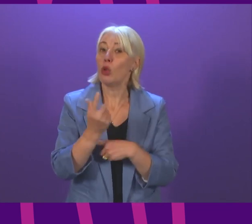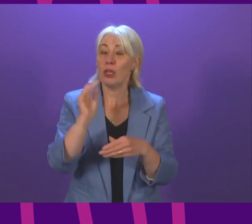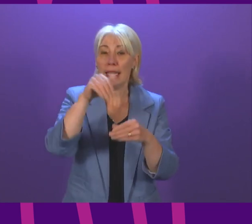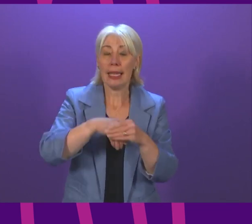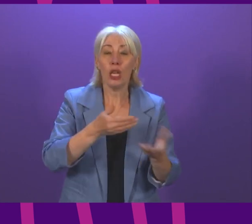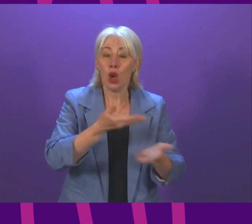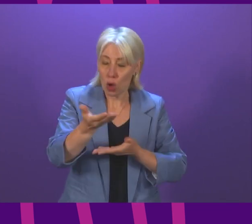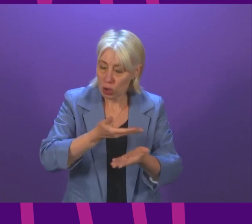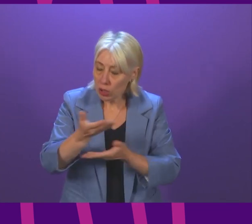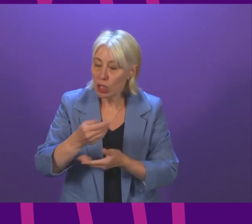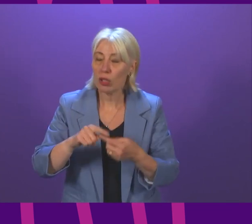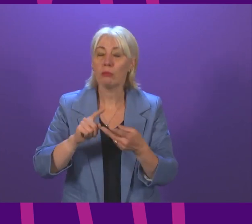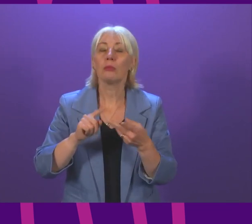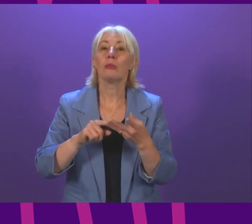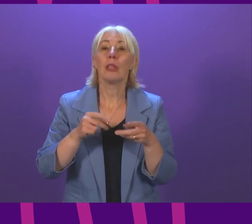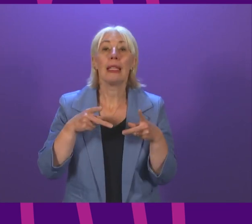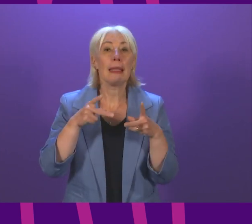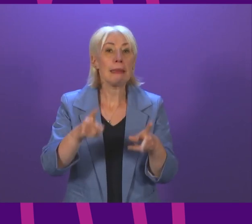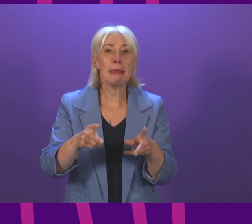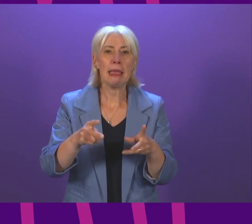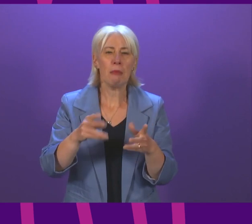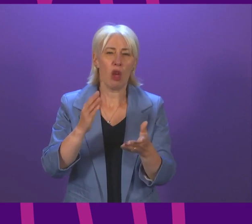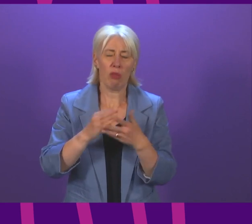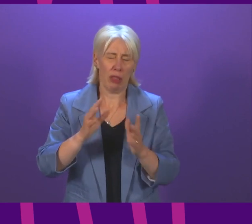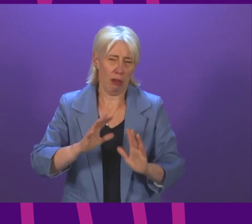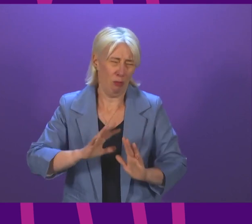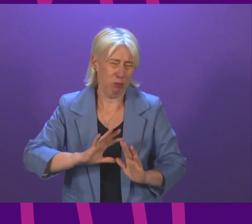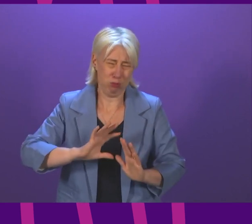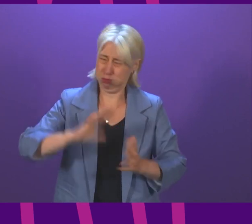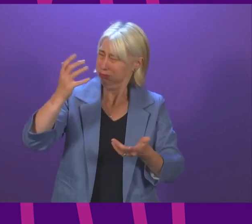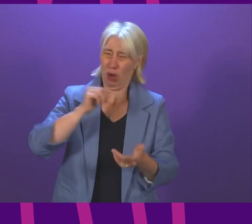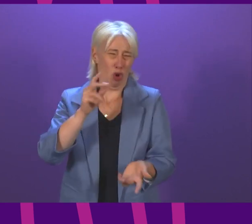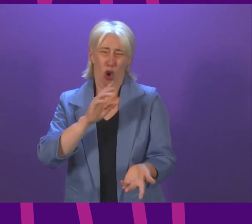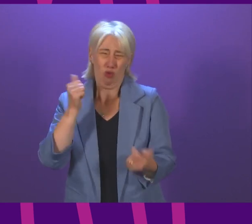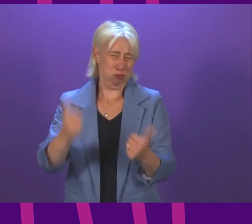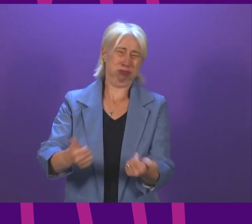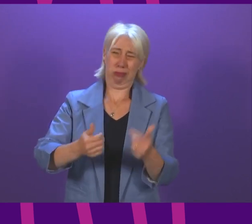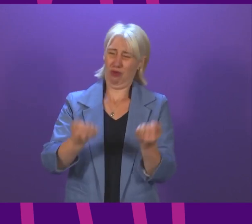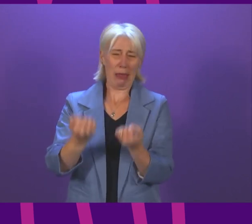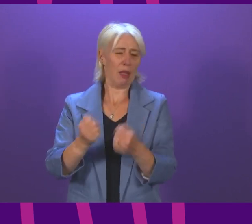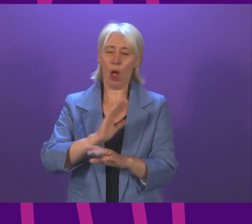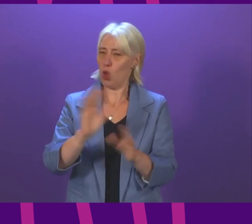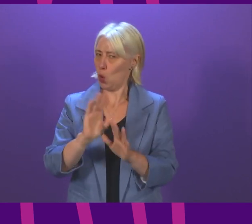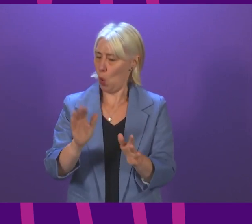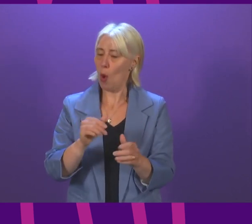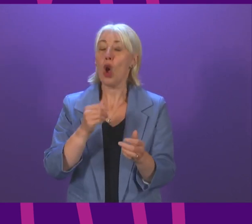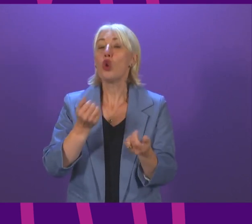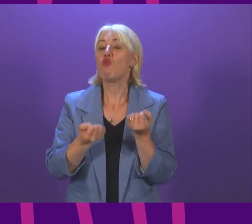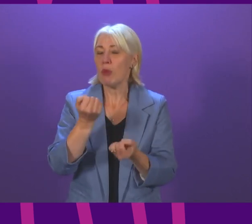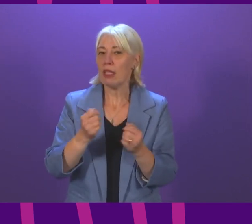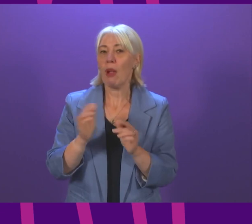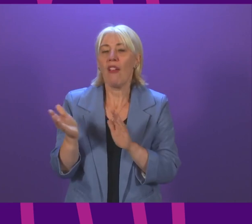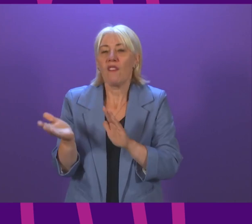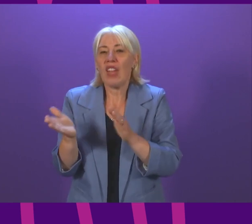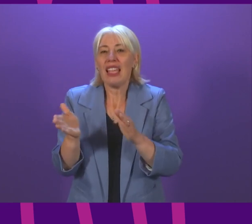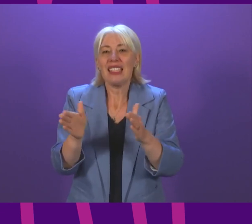The scheme introduced was not disproportionate, irrational or unreasonable. It was reasonable to bring in the phased approach. There was no